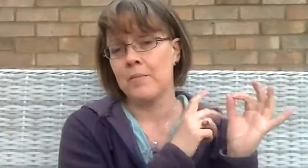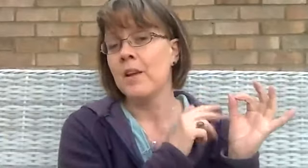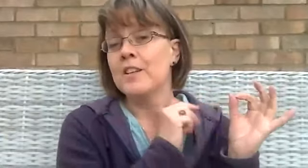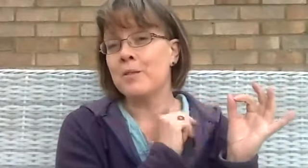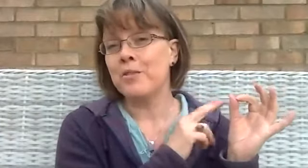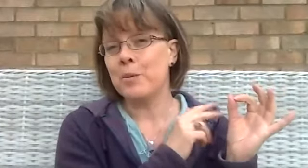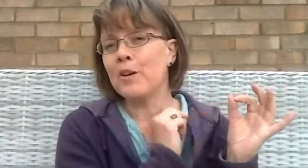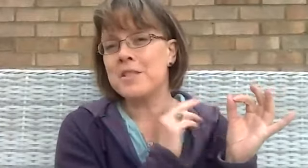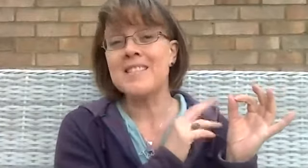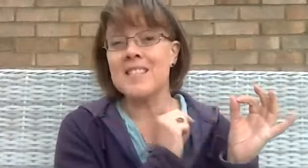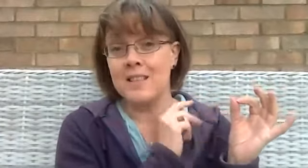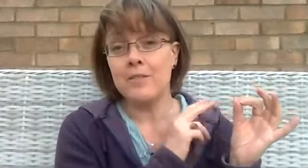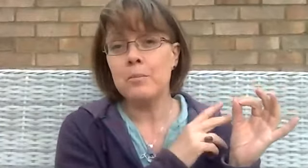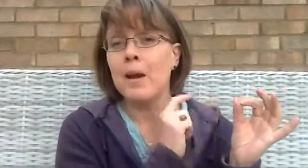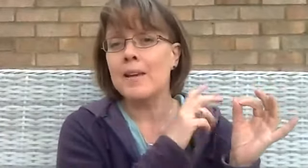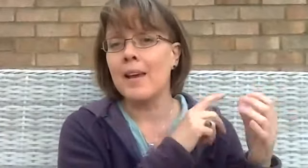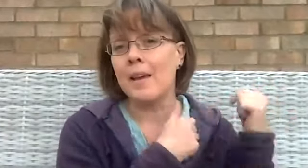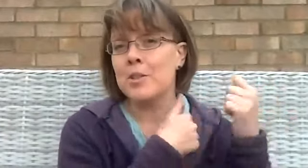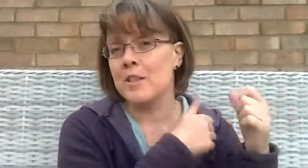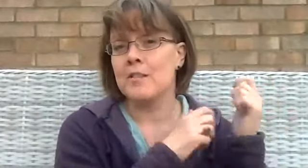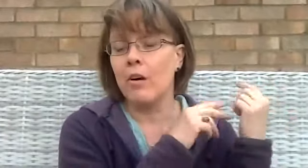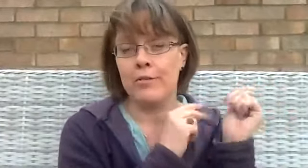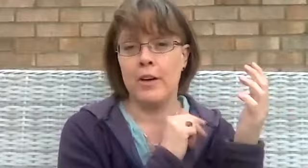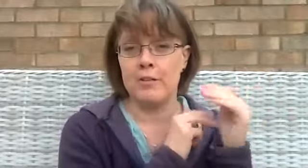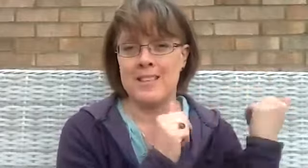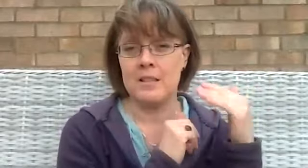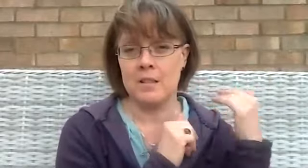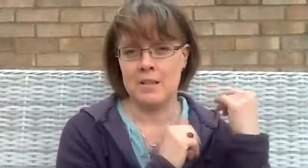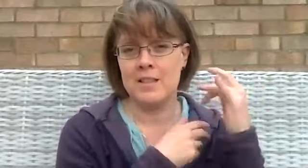So if you are sensitive, you may get images of other existences,